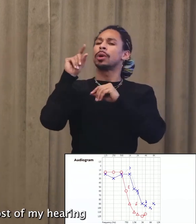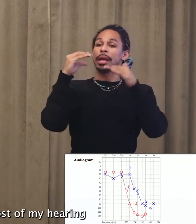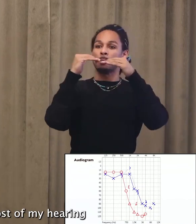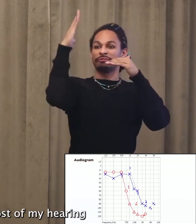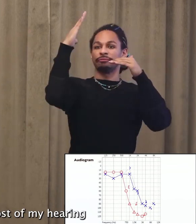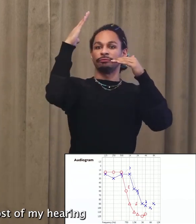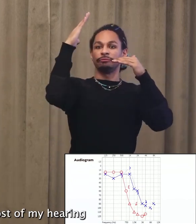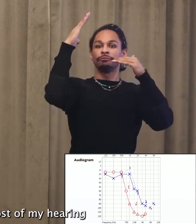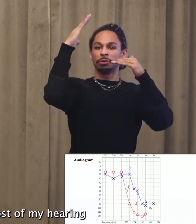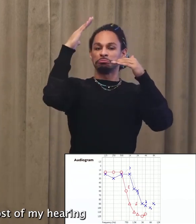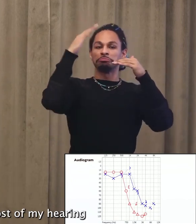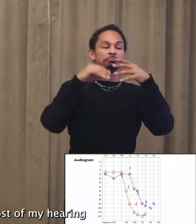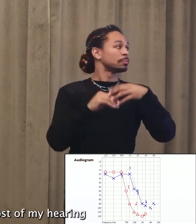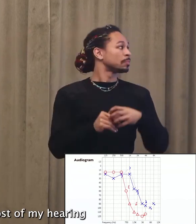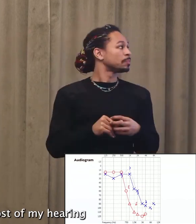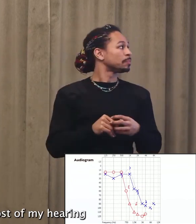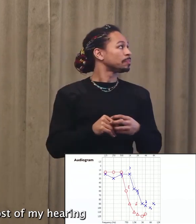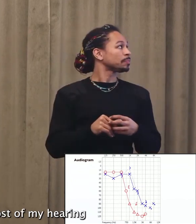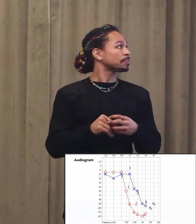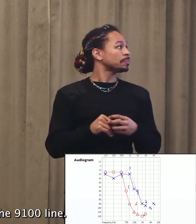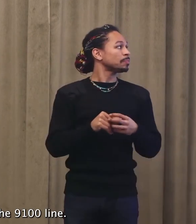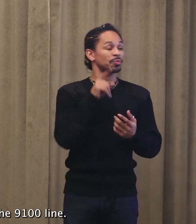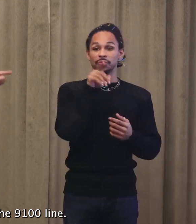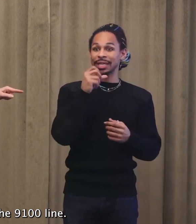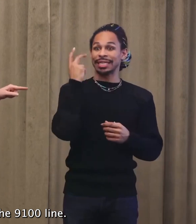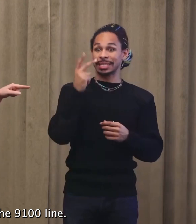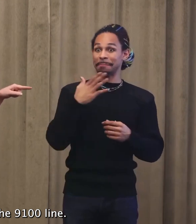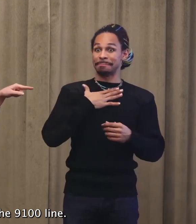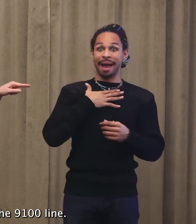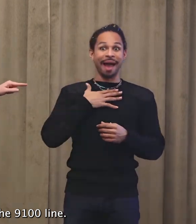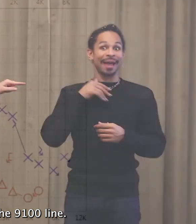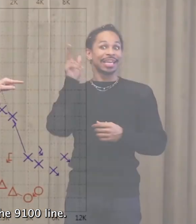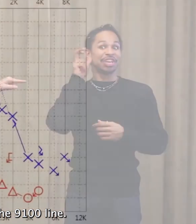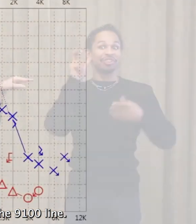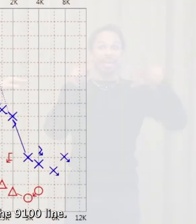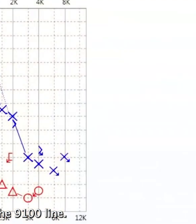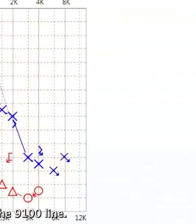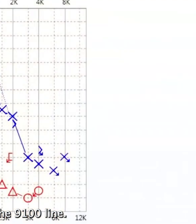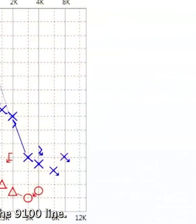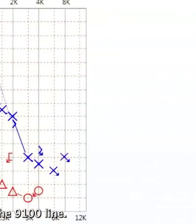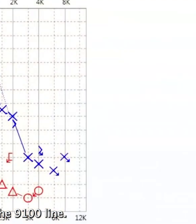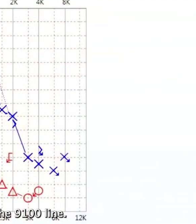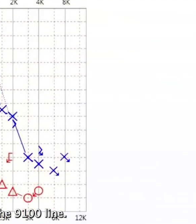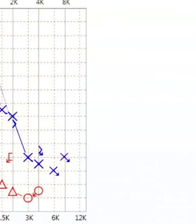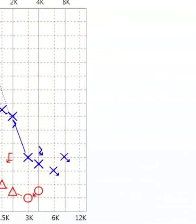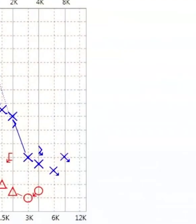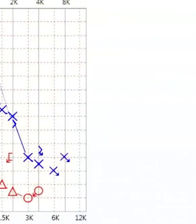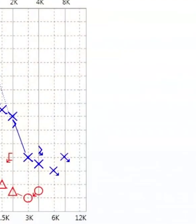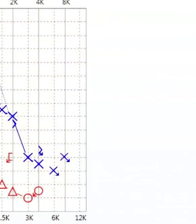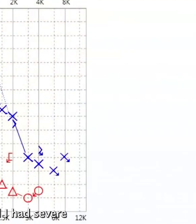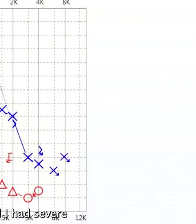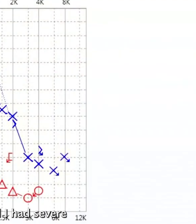You can see that most of my hearing is way down in the 90-100 line.